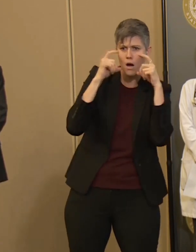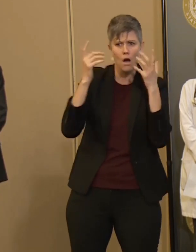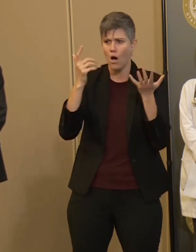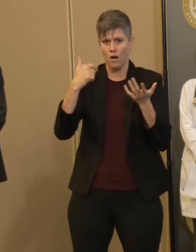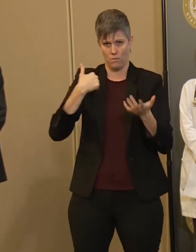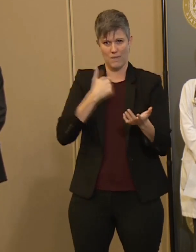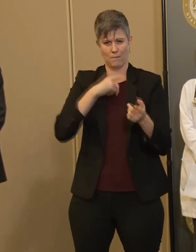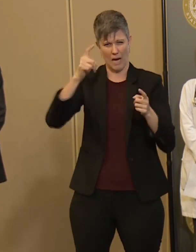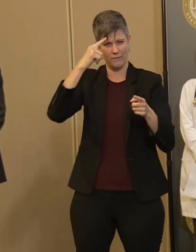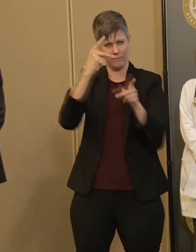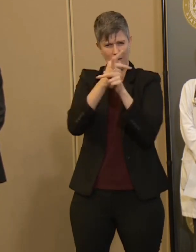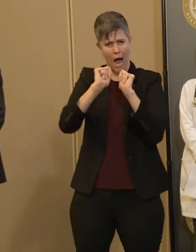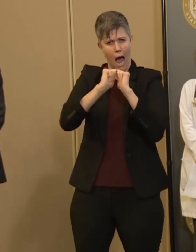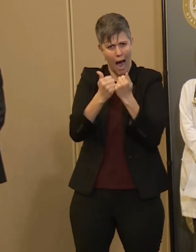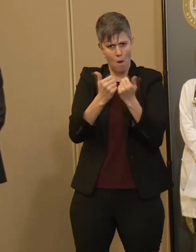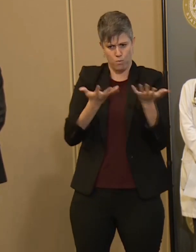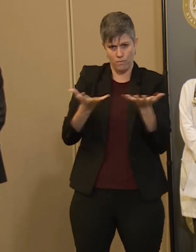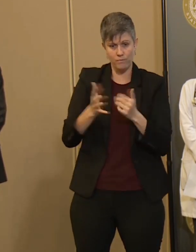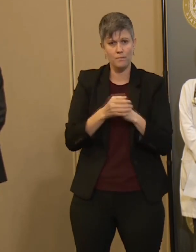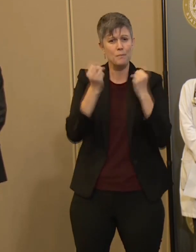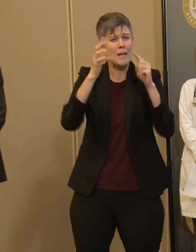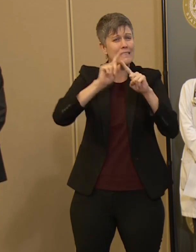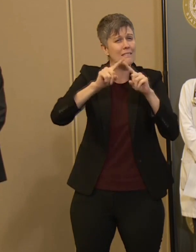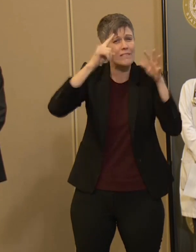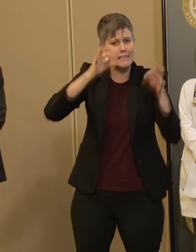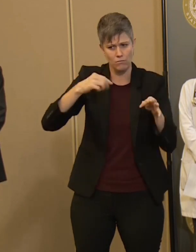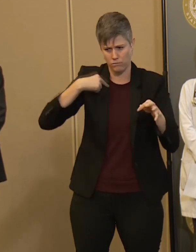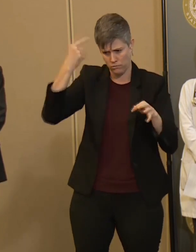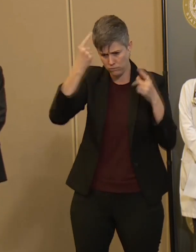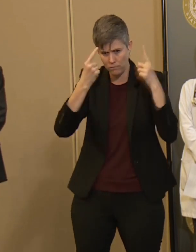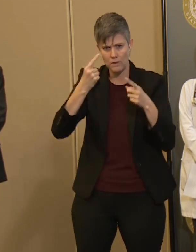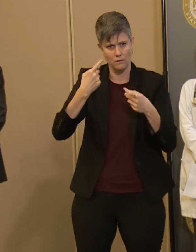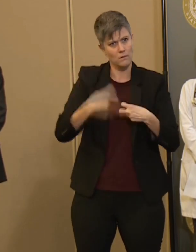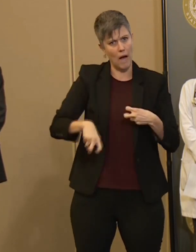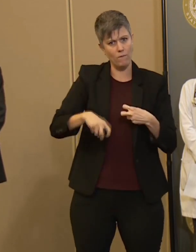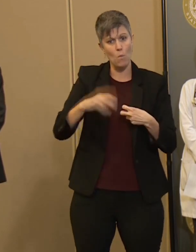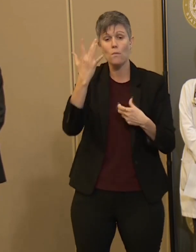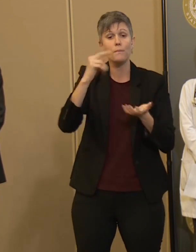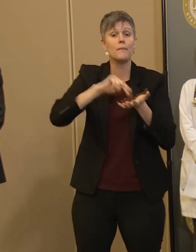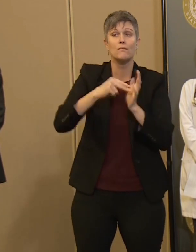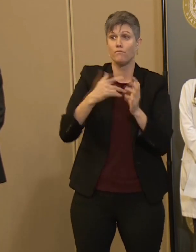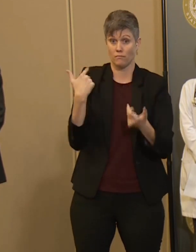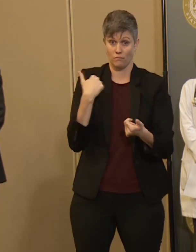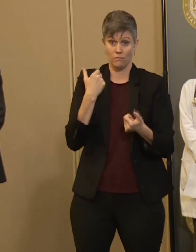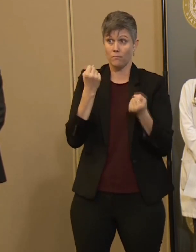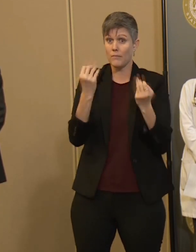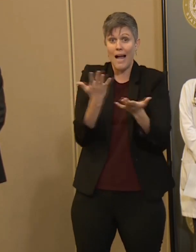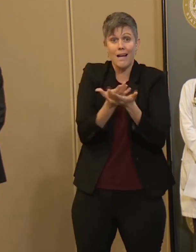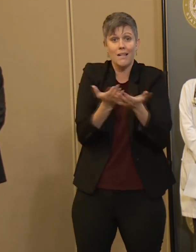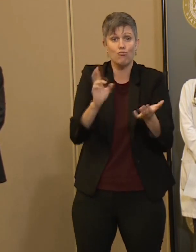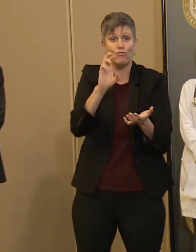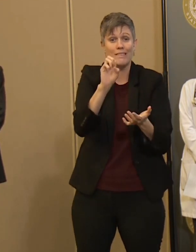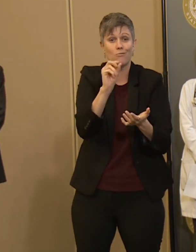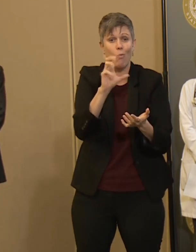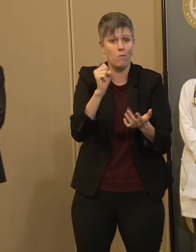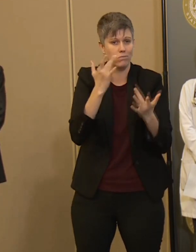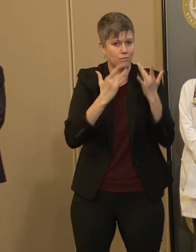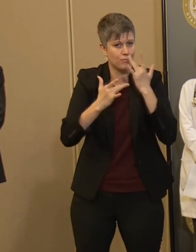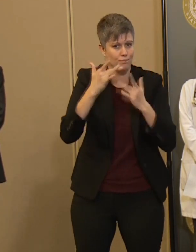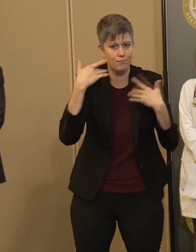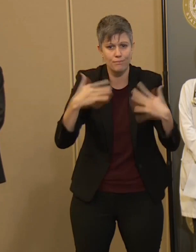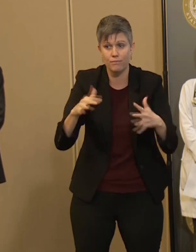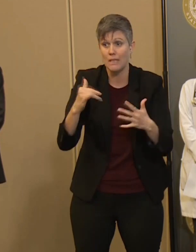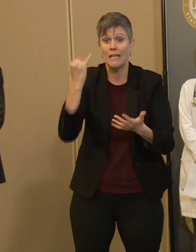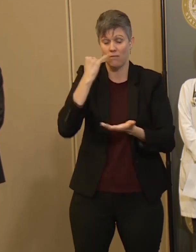Other decisions that are even more difficult when we have scarce resources, if we were to run out of ventilators and ICU